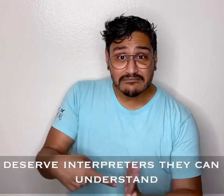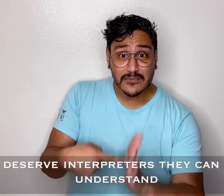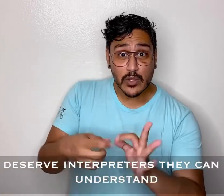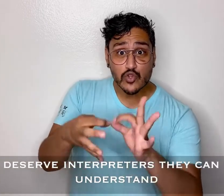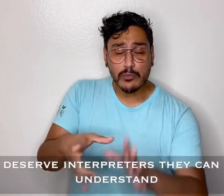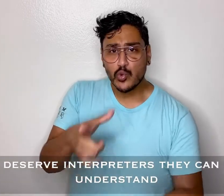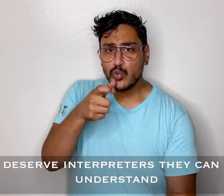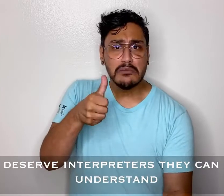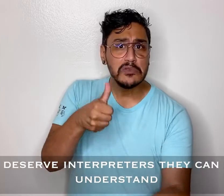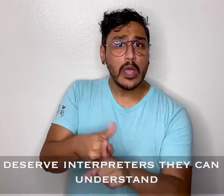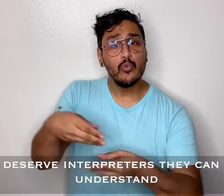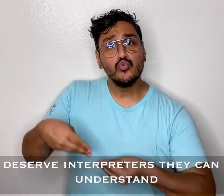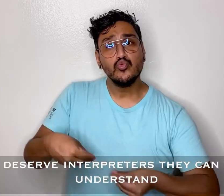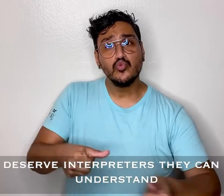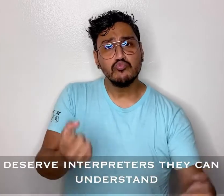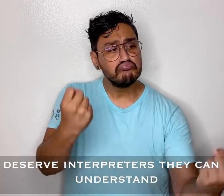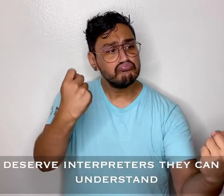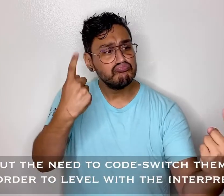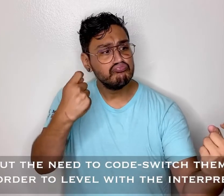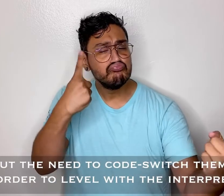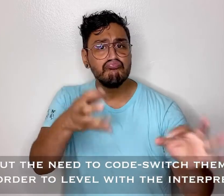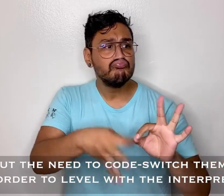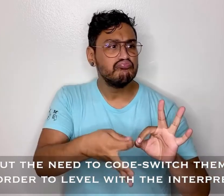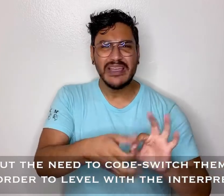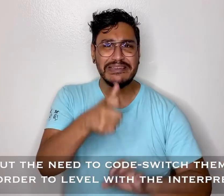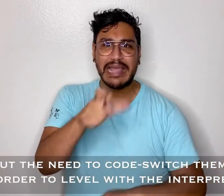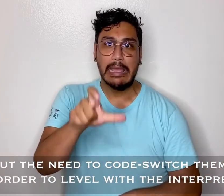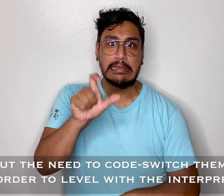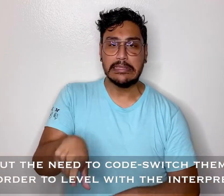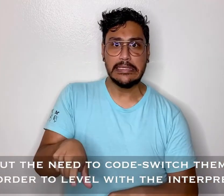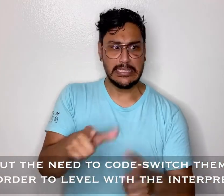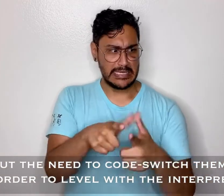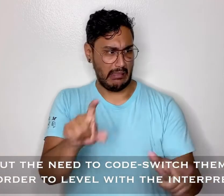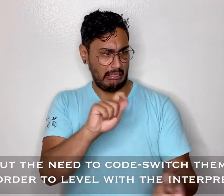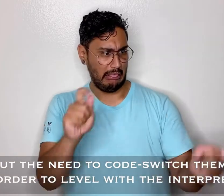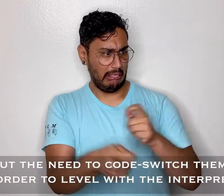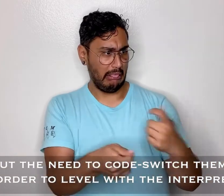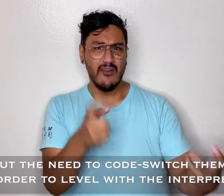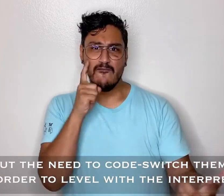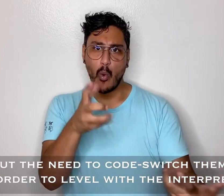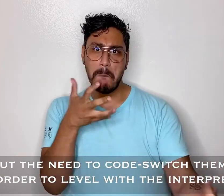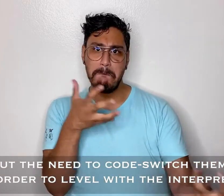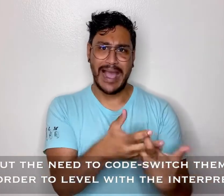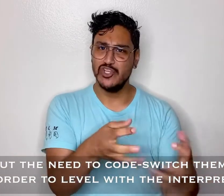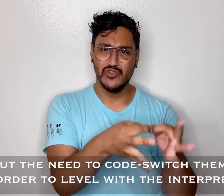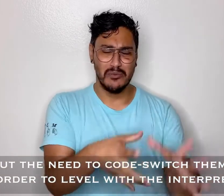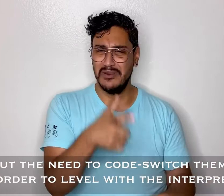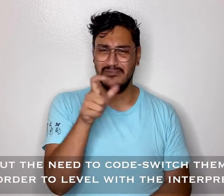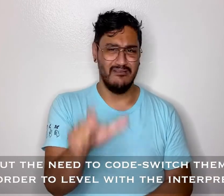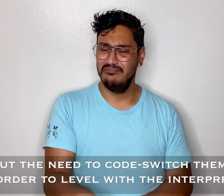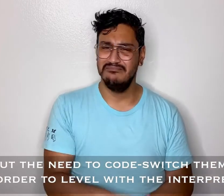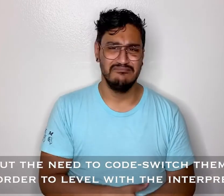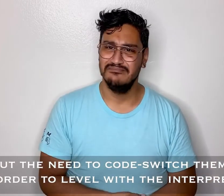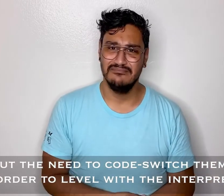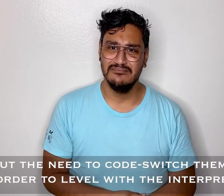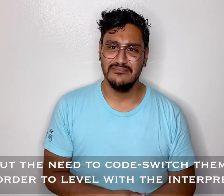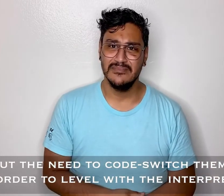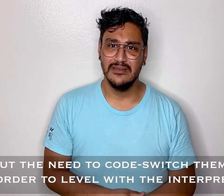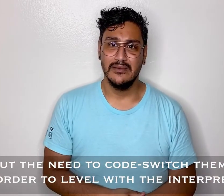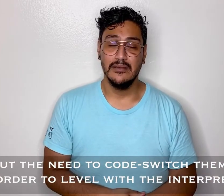They deserve interpreters they can easily understand without the need to code switch themselves in order to level with the